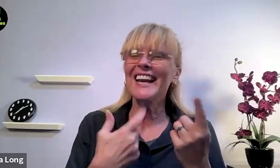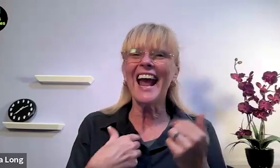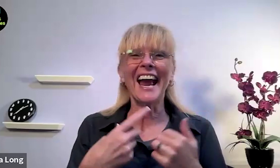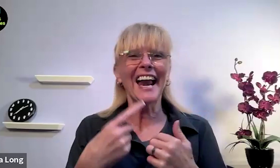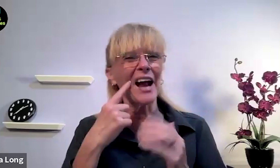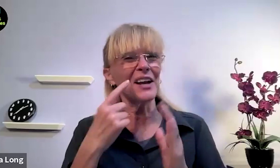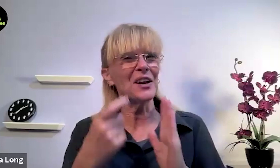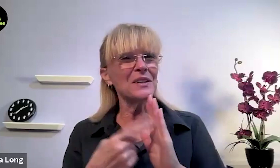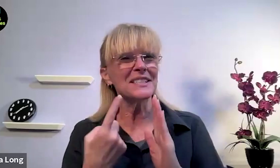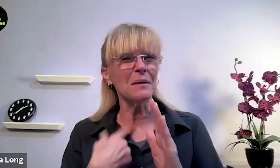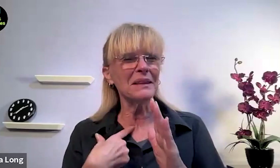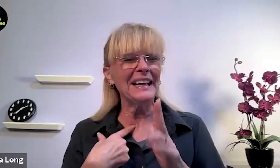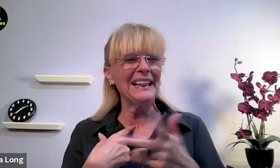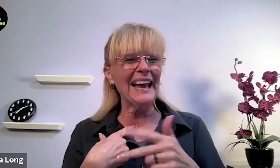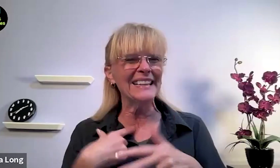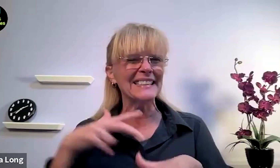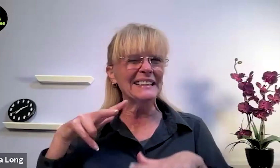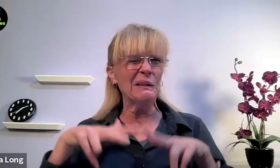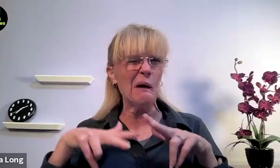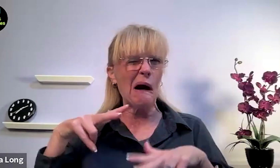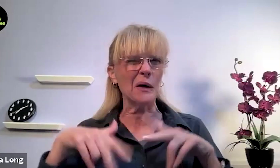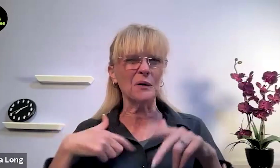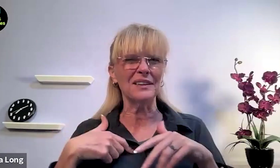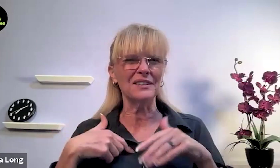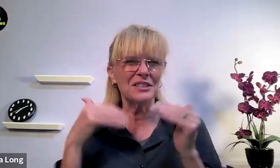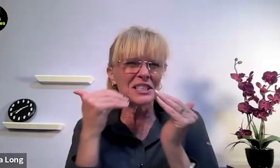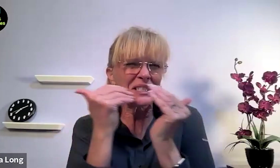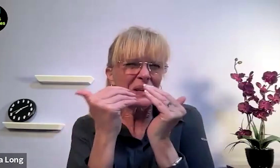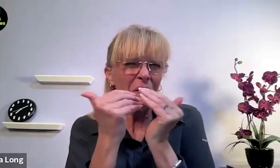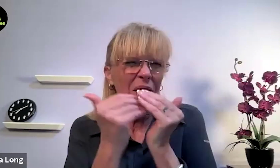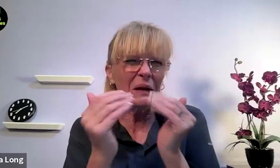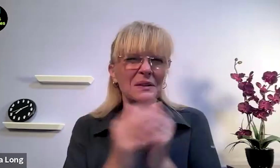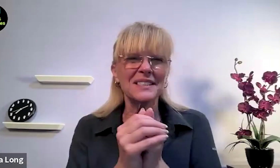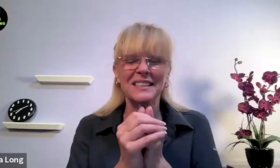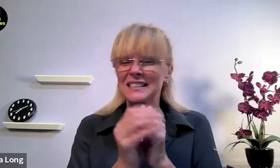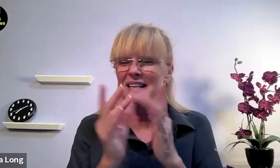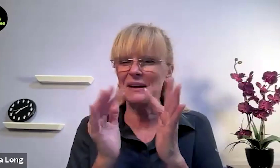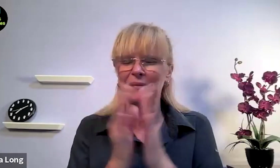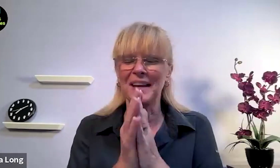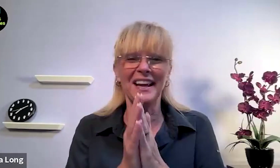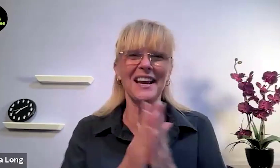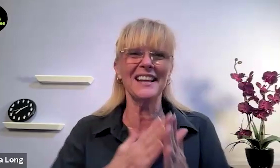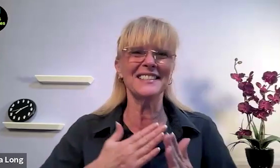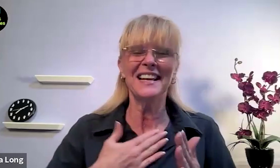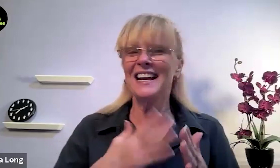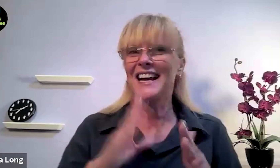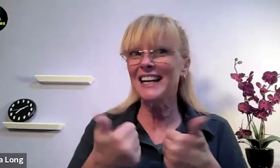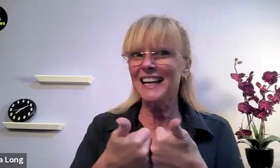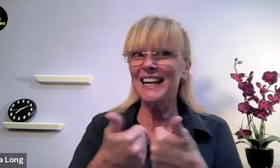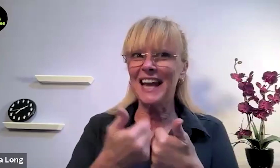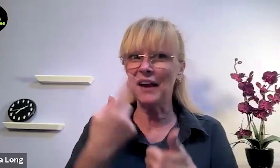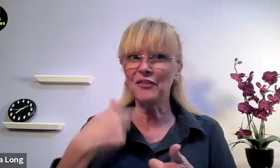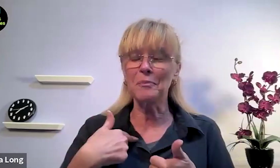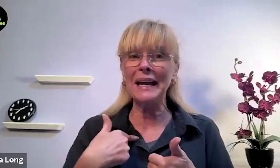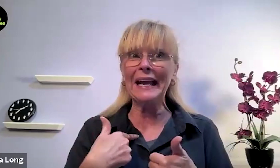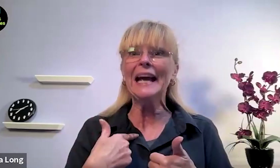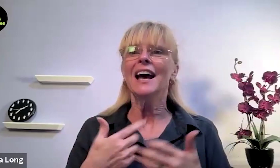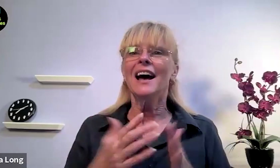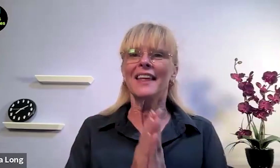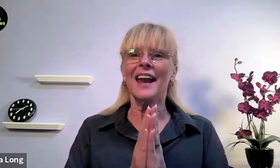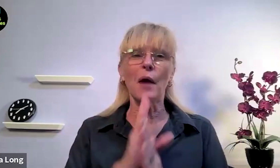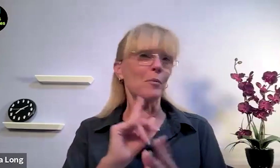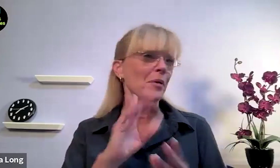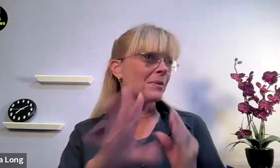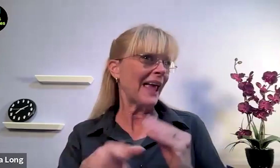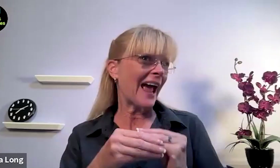signing and I notice something that is a little awkward they're just so close it's um it's kind of like a game for me